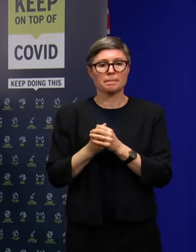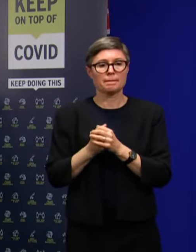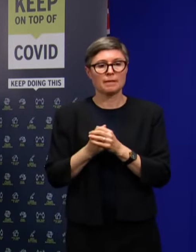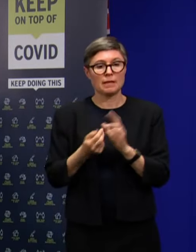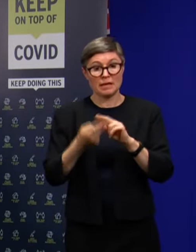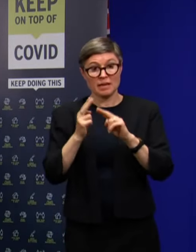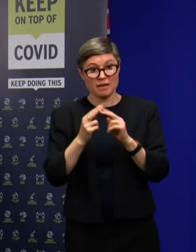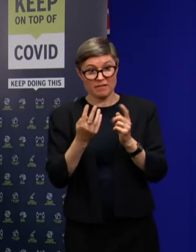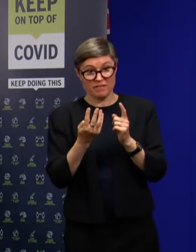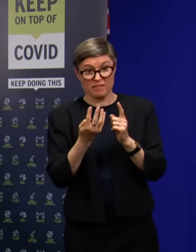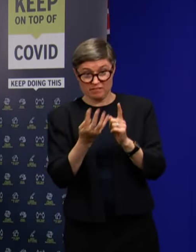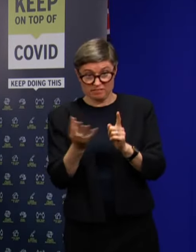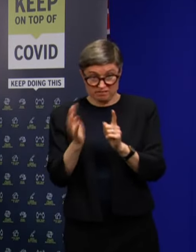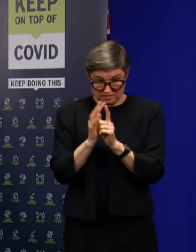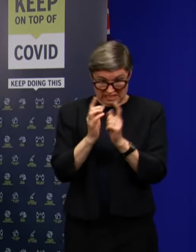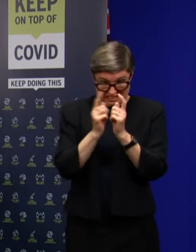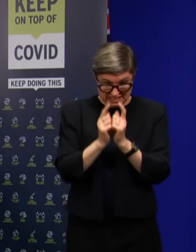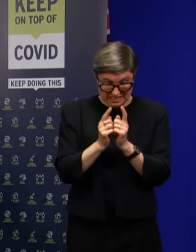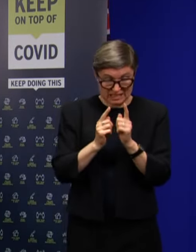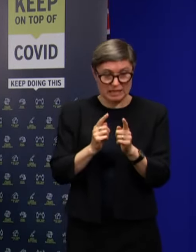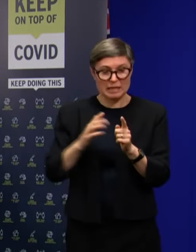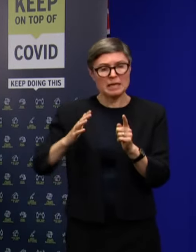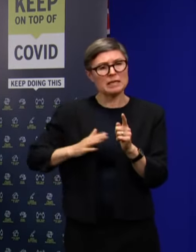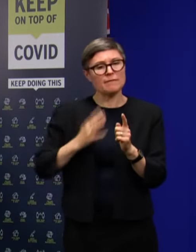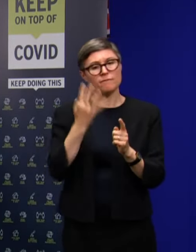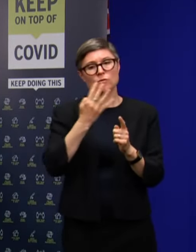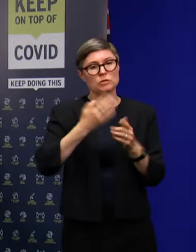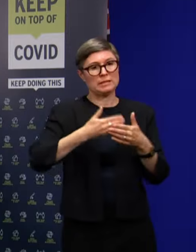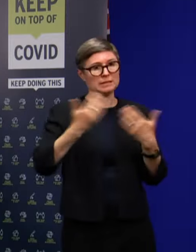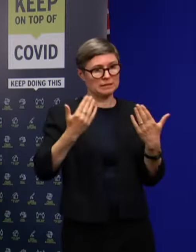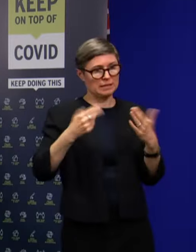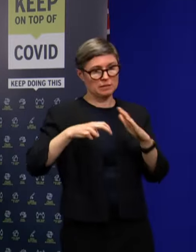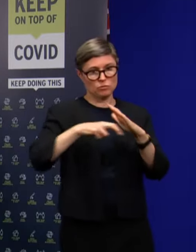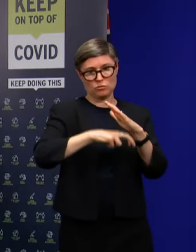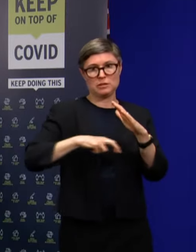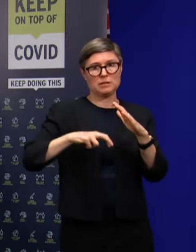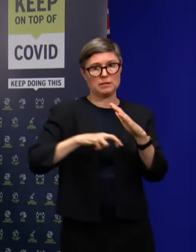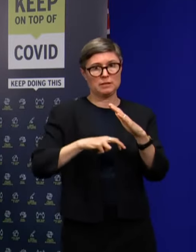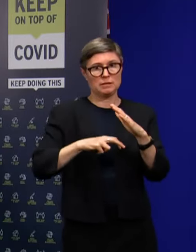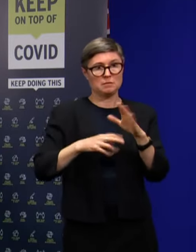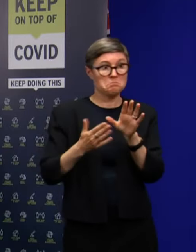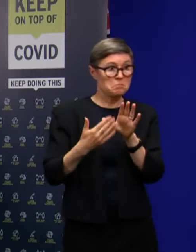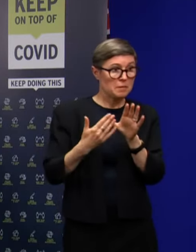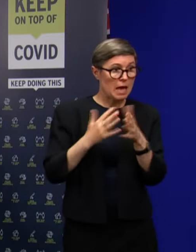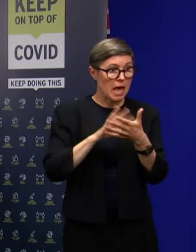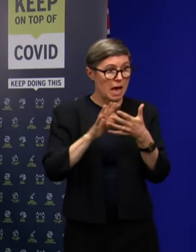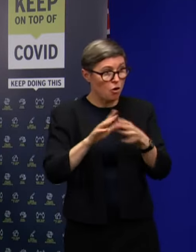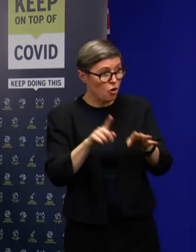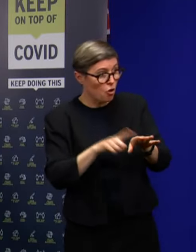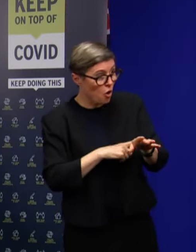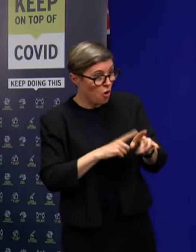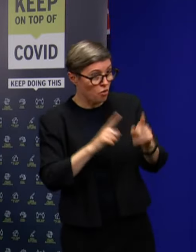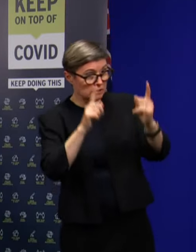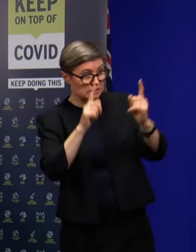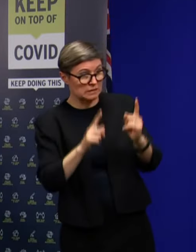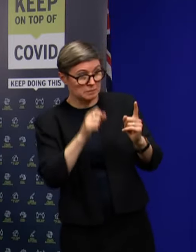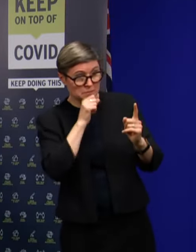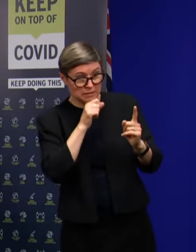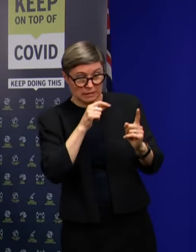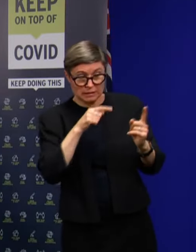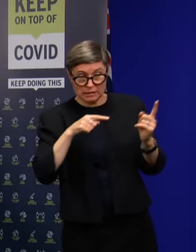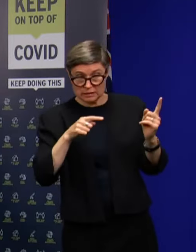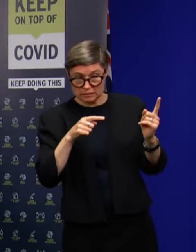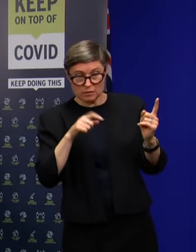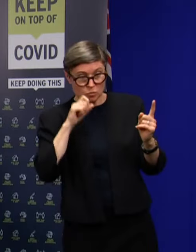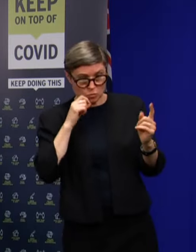14-day period of quarantine. And just depending on the timing of their nature of their interaction with the positive case,